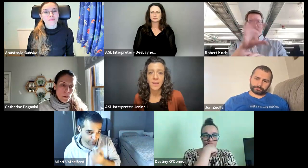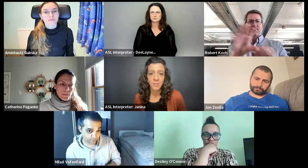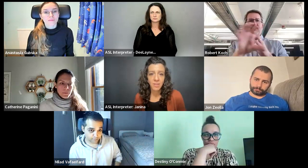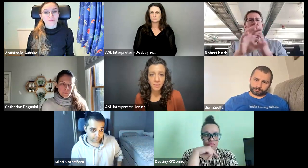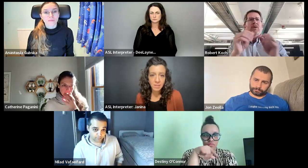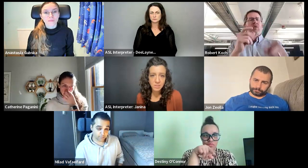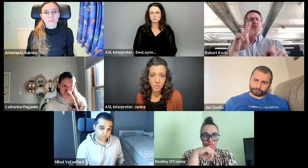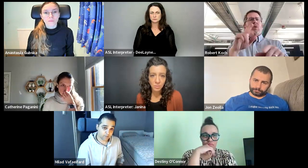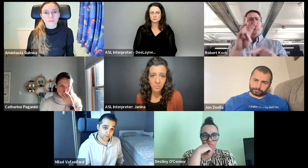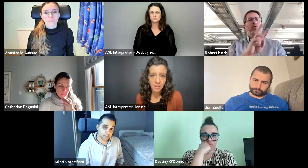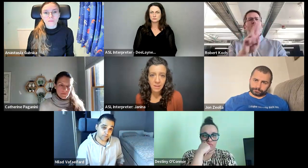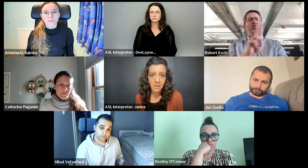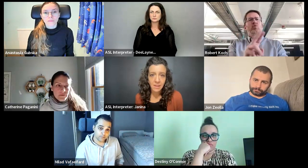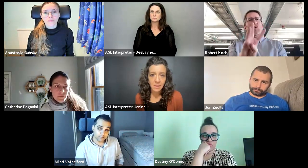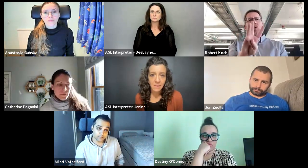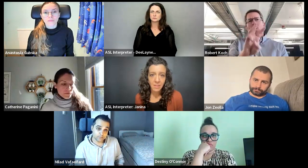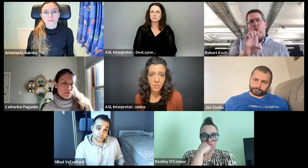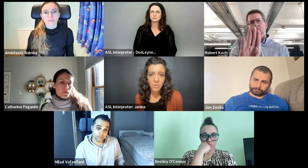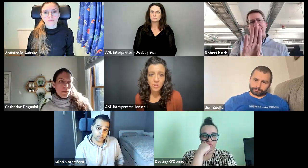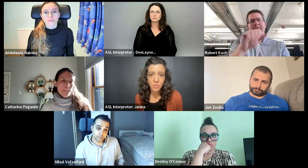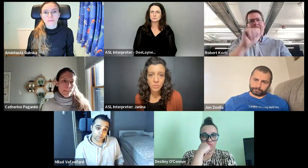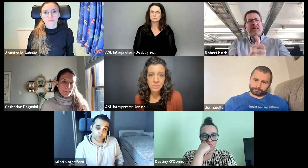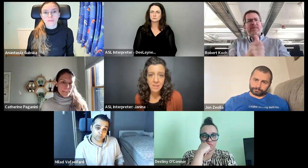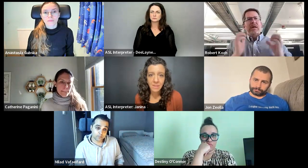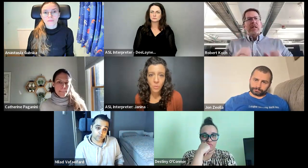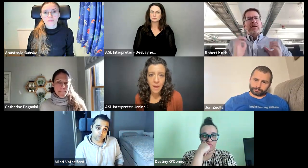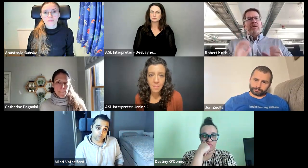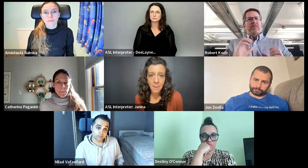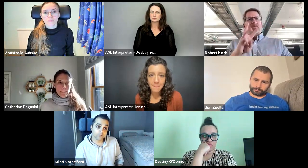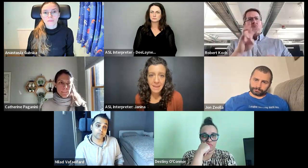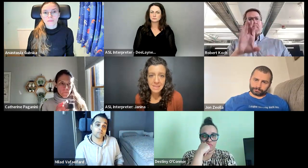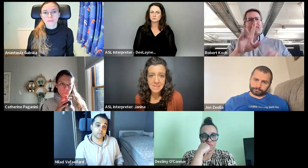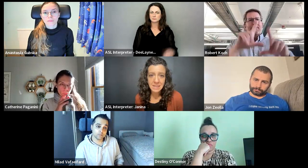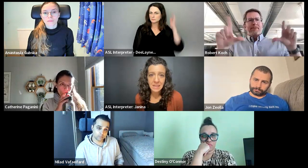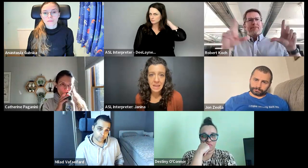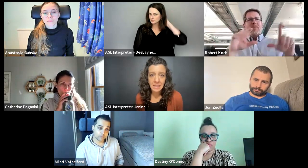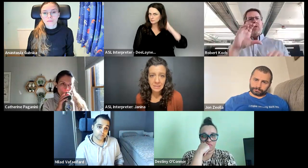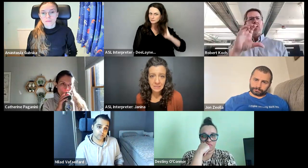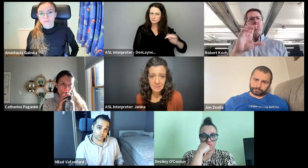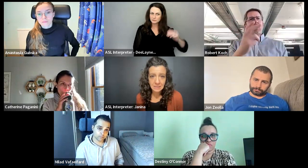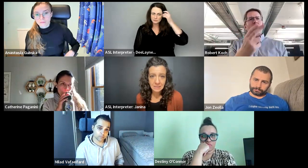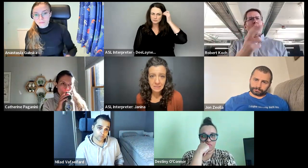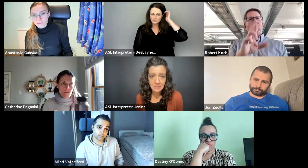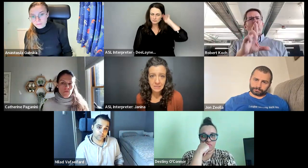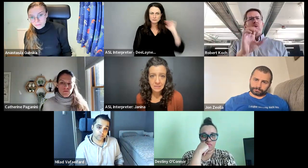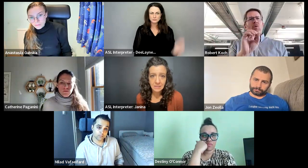So, okay. If you think about zoom, you could use the web based client,